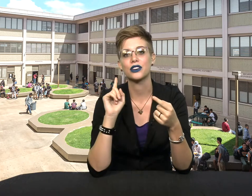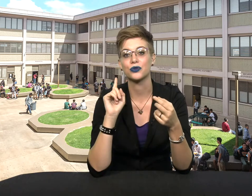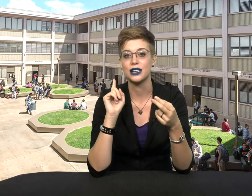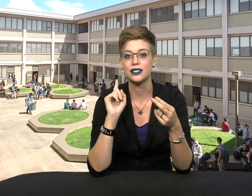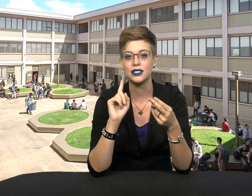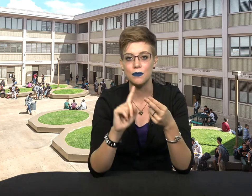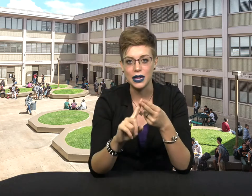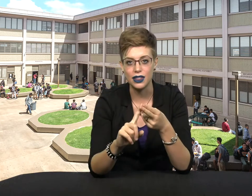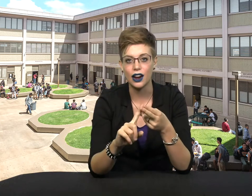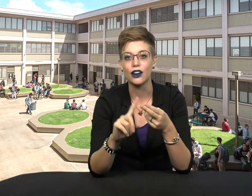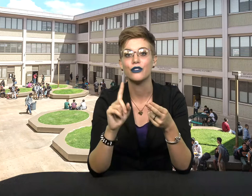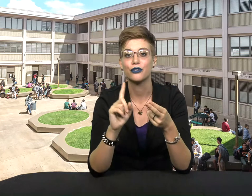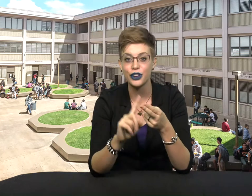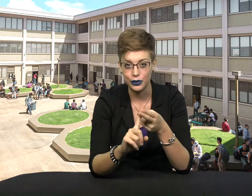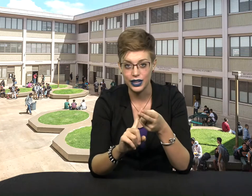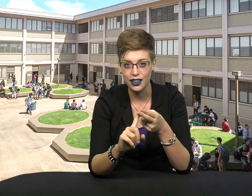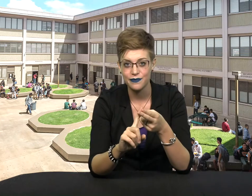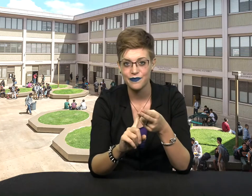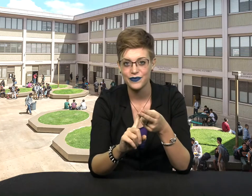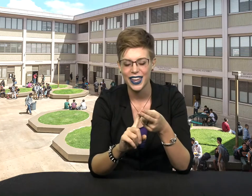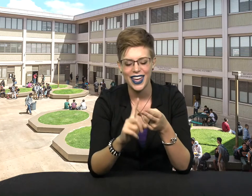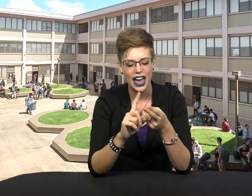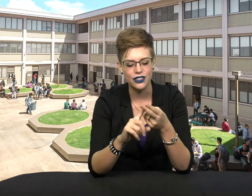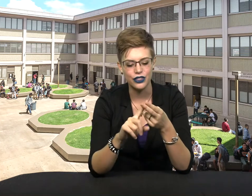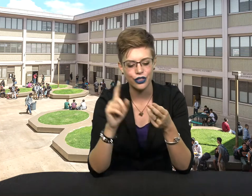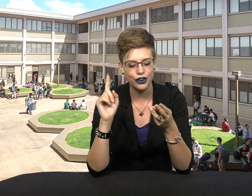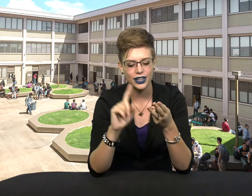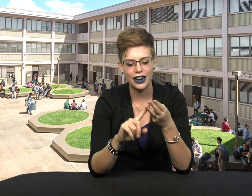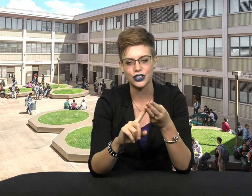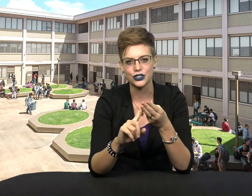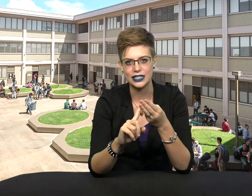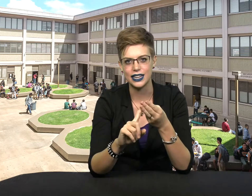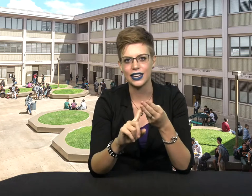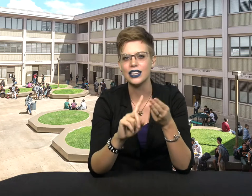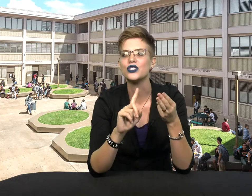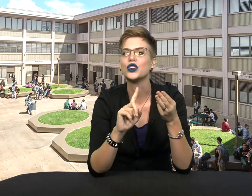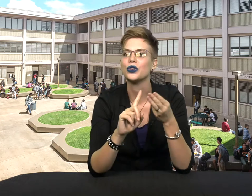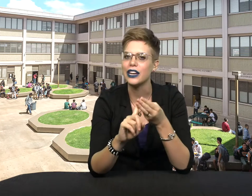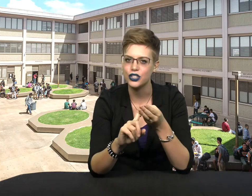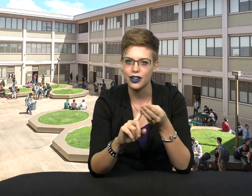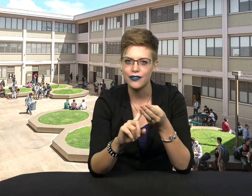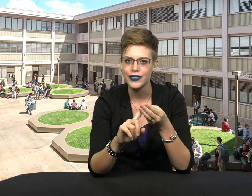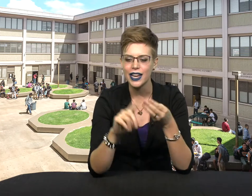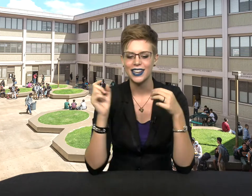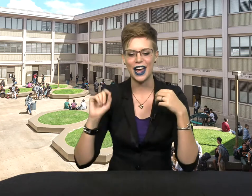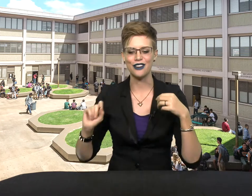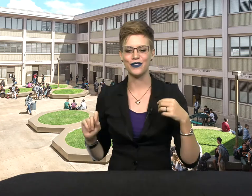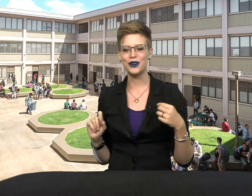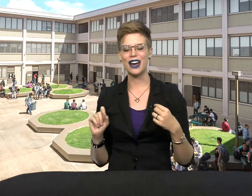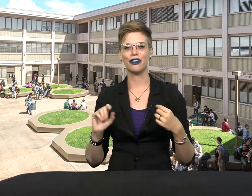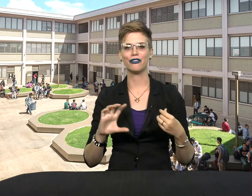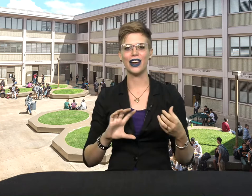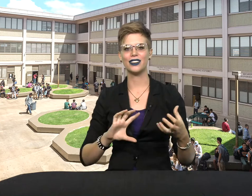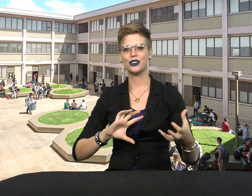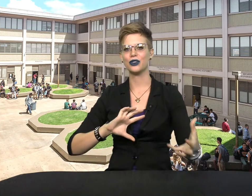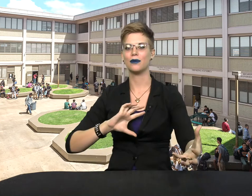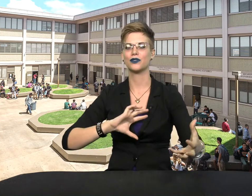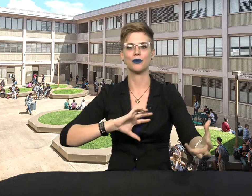reasons to be there frequently. And then the third characteristic is duration. Now if you have a friend who comes from a